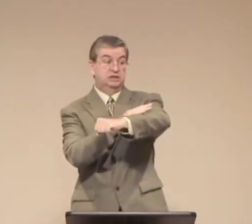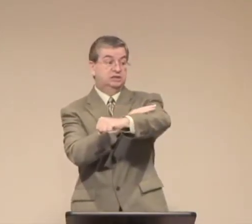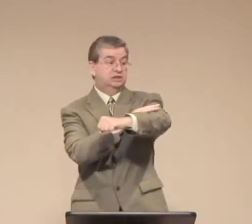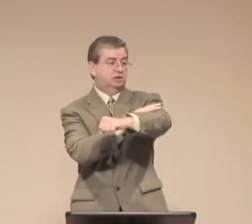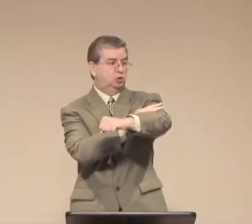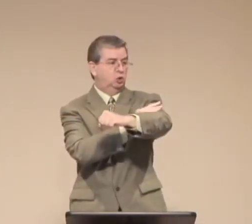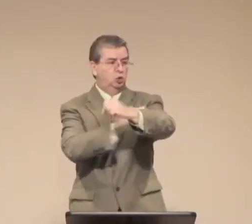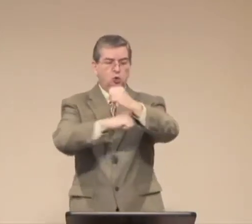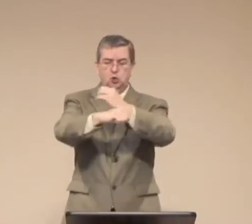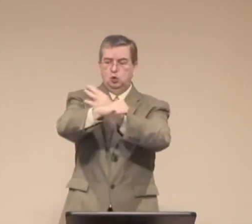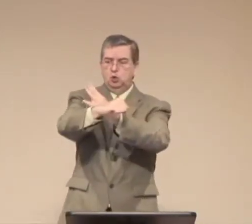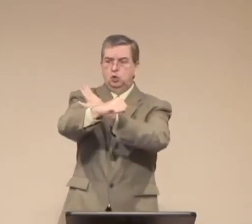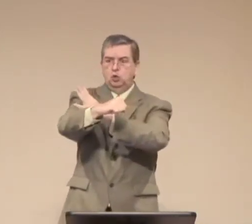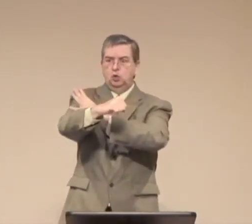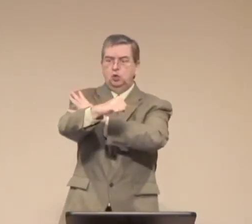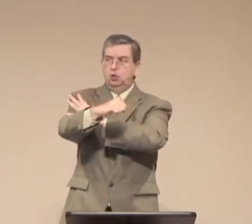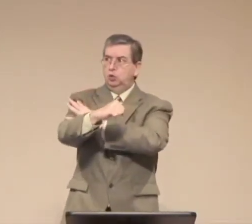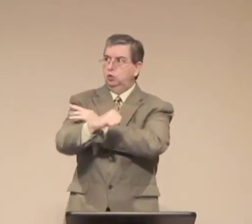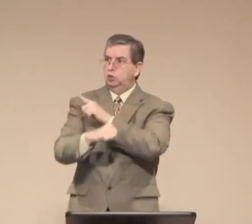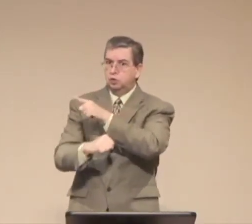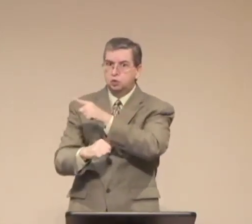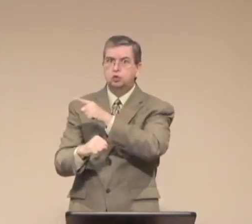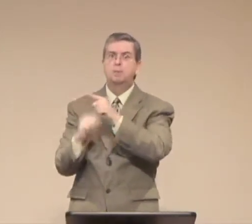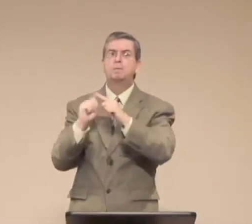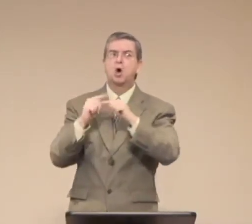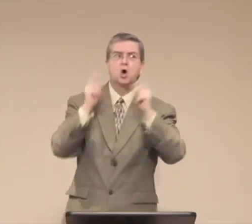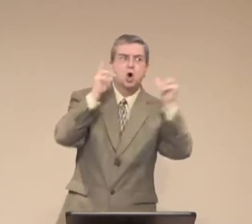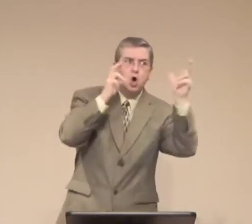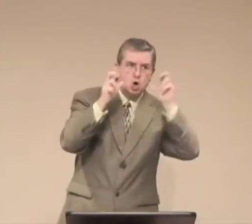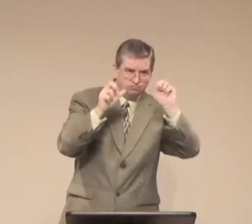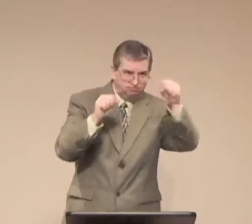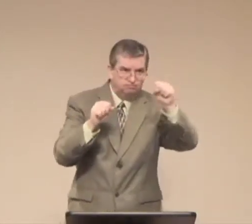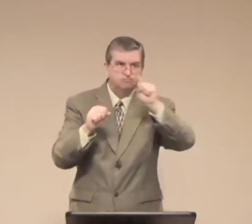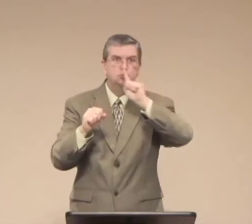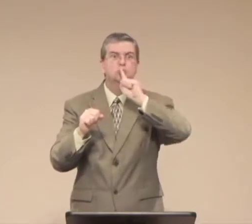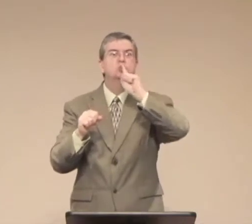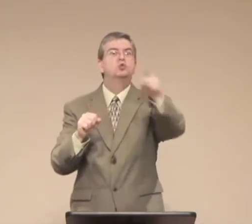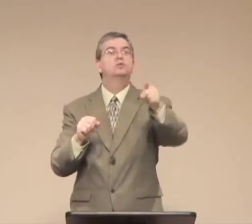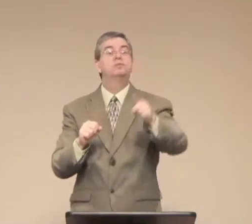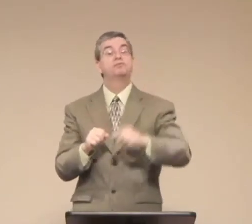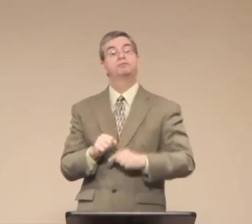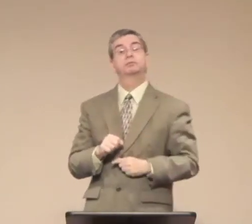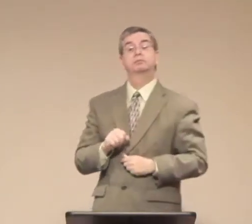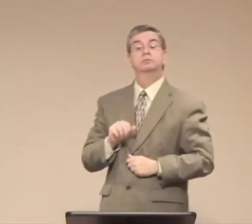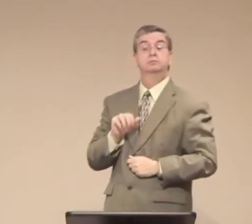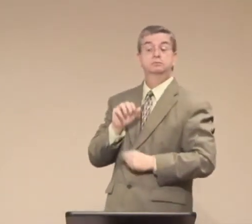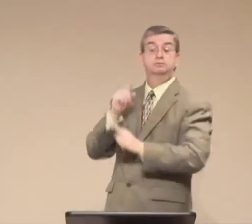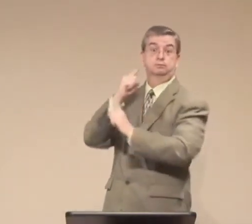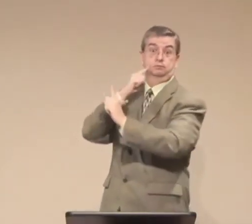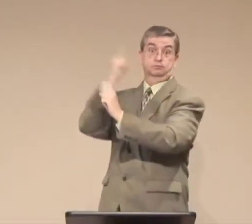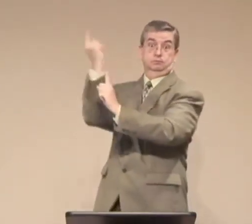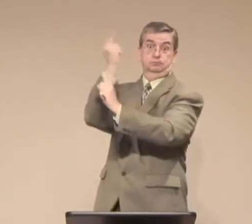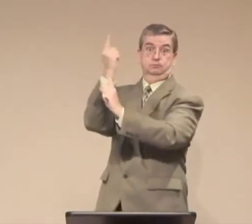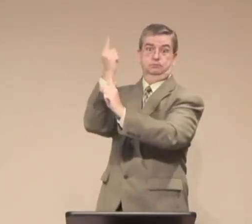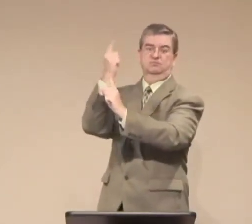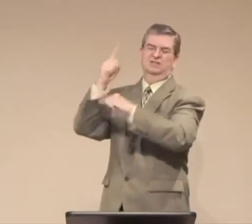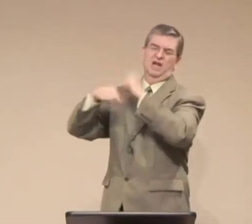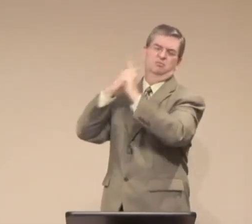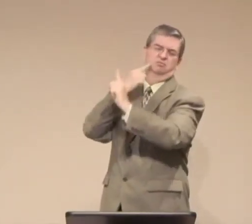It sent shivers up my arms. I couldn't believe it. But it was a true story.